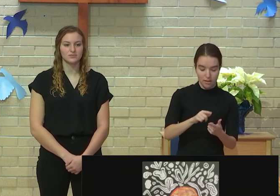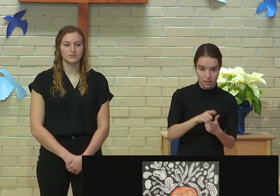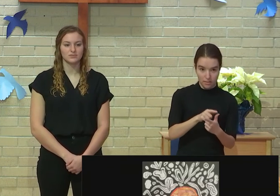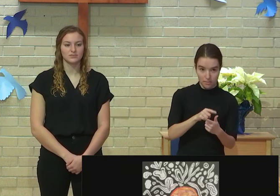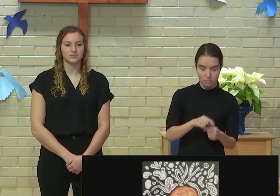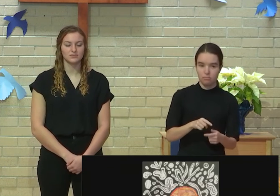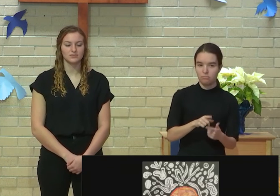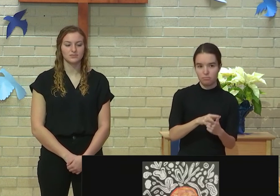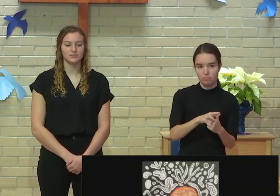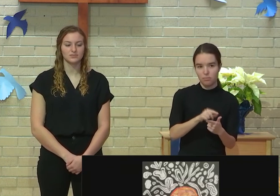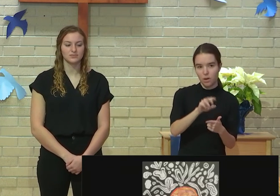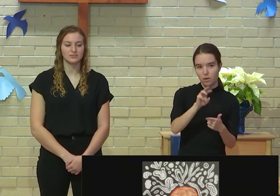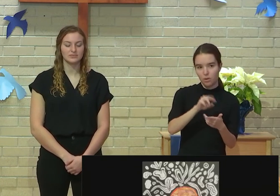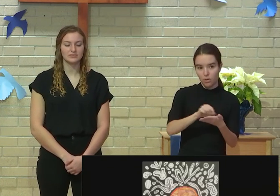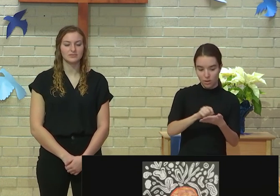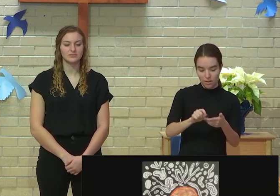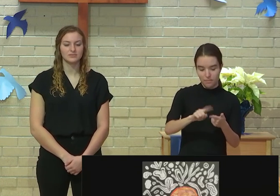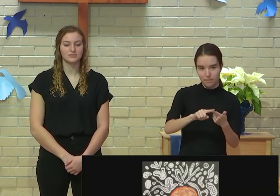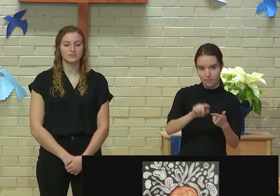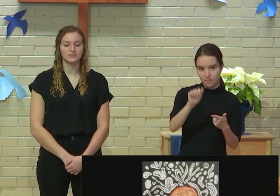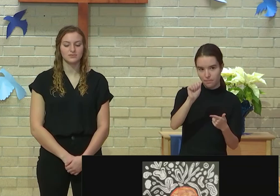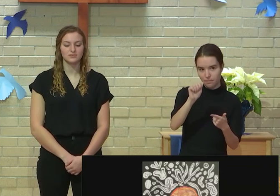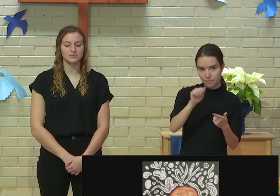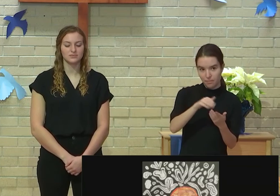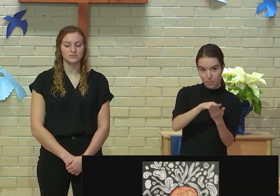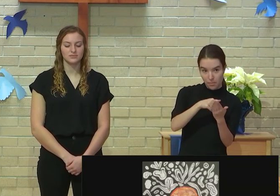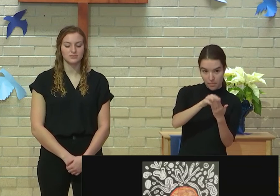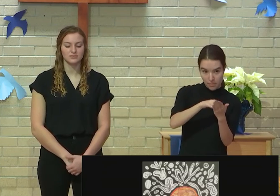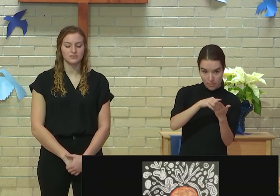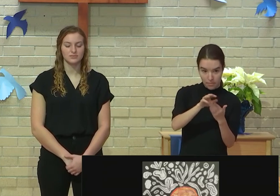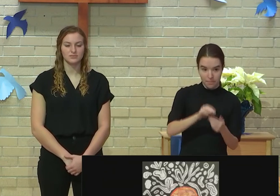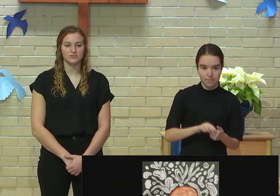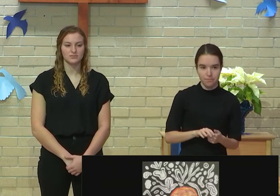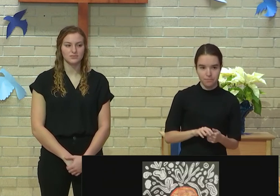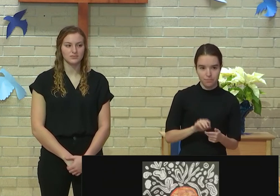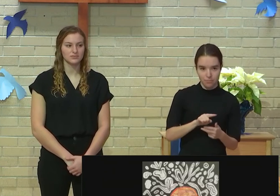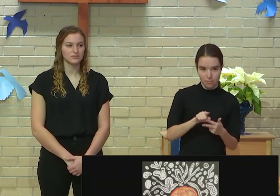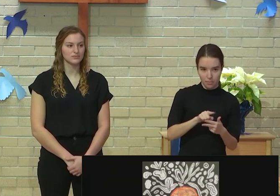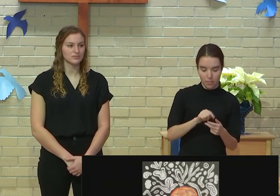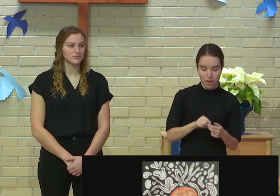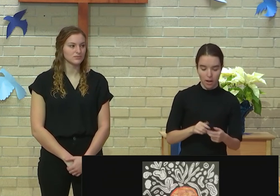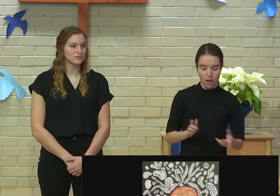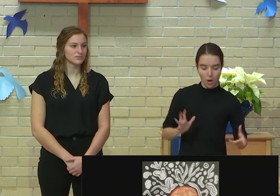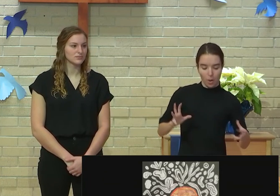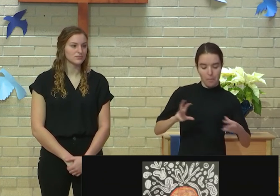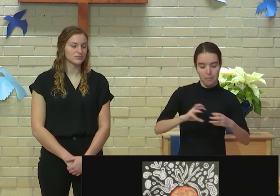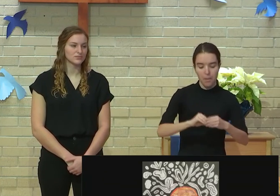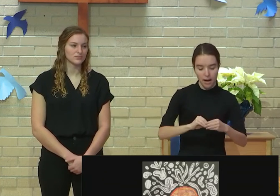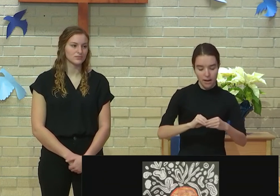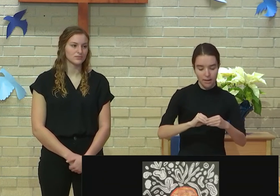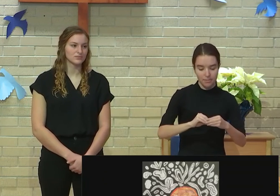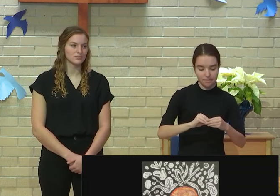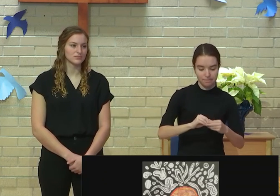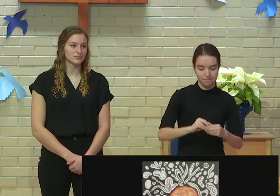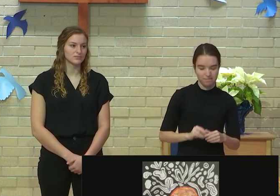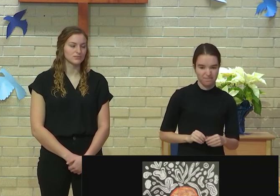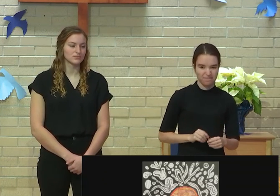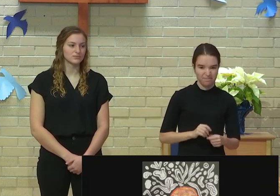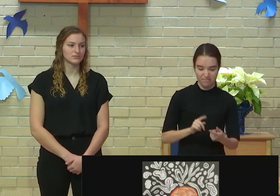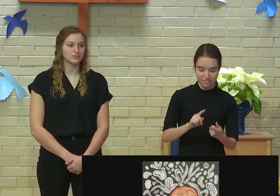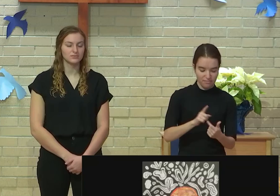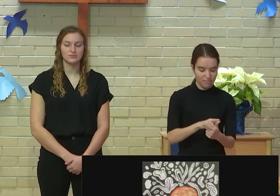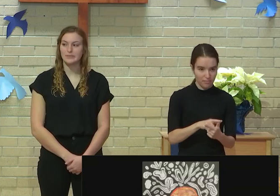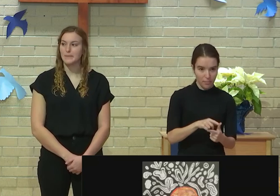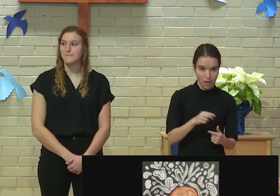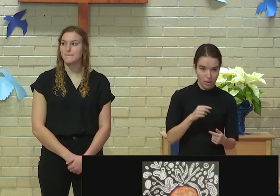you're combining everything you've ever absorbed in the world before, everything you've ever read or seen before. And